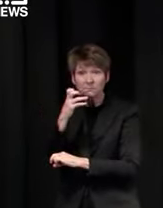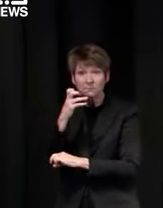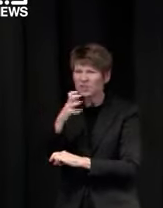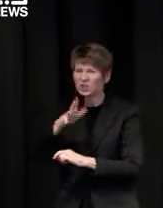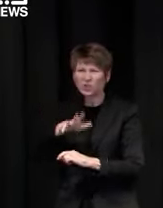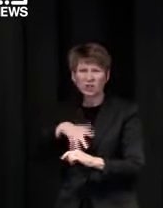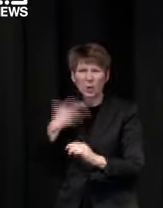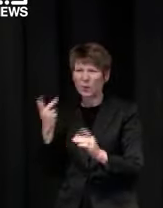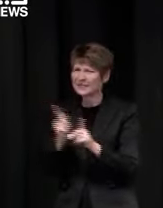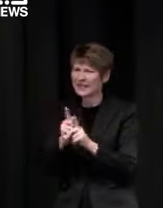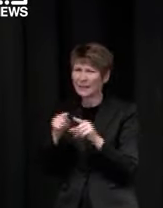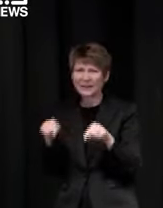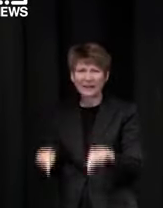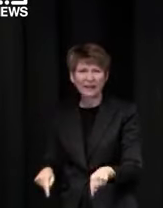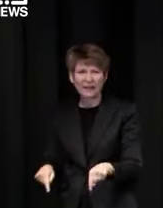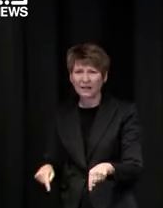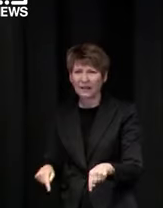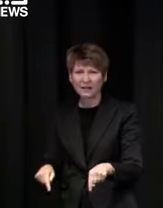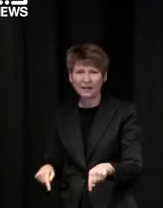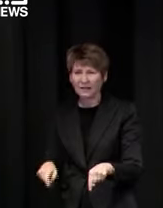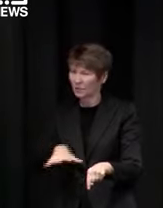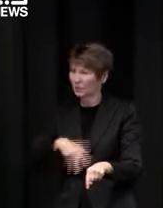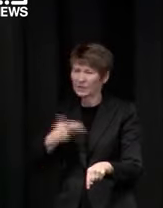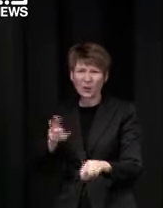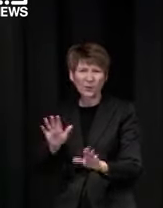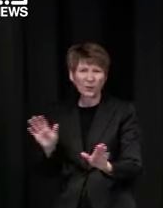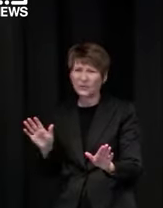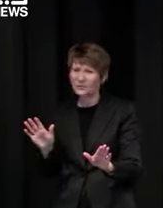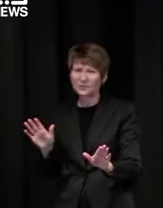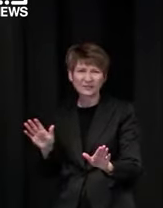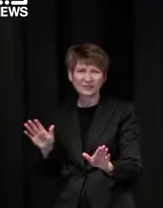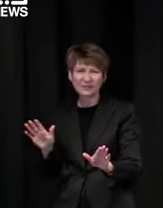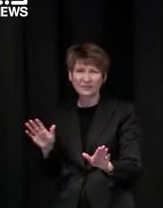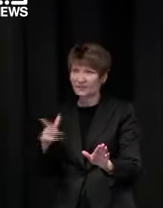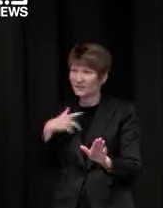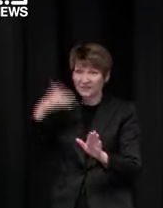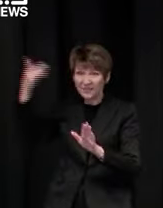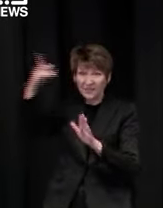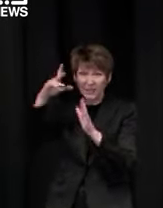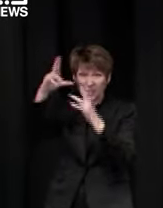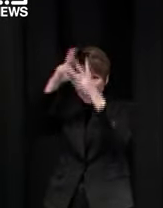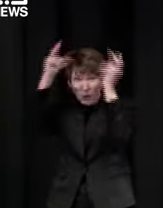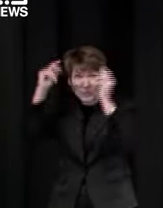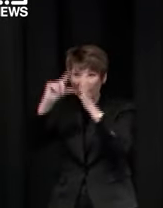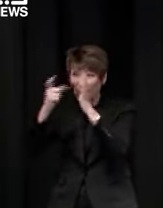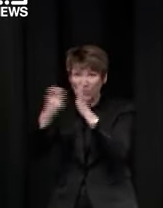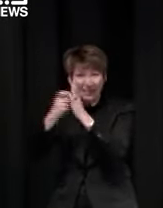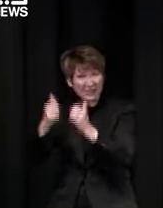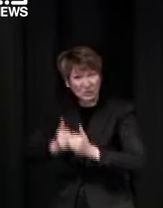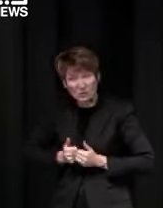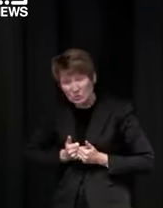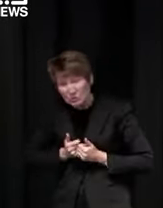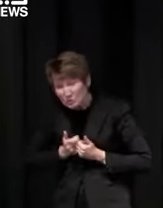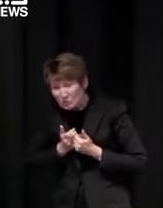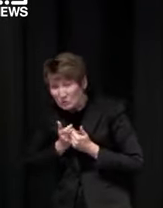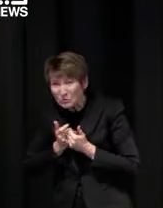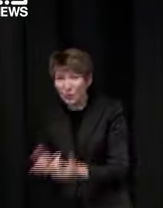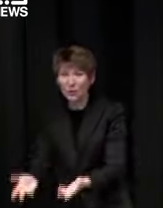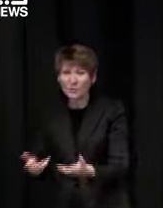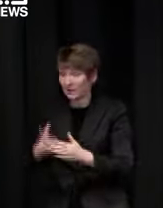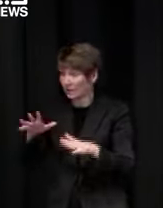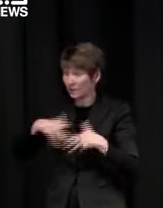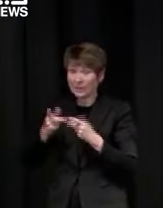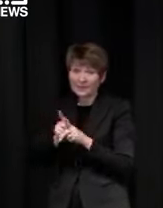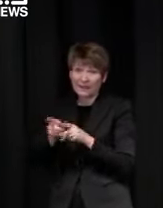to need to get to but you can't stay there for very long because your staff just you know even those limits should you have promised those four